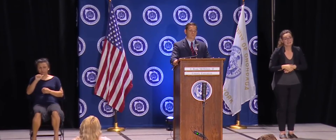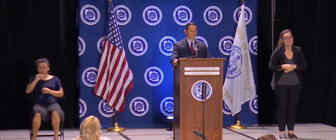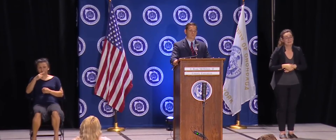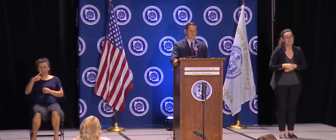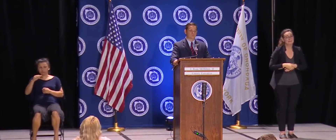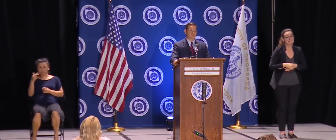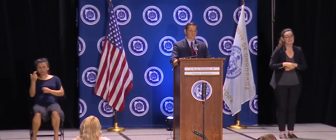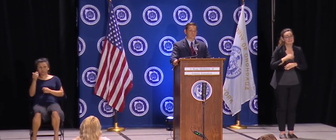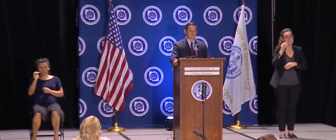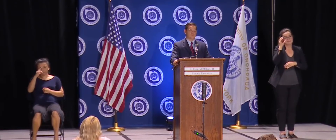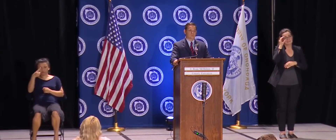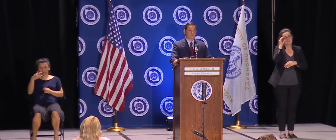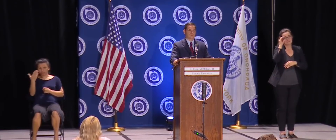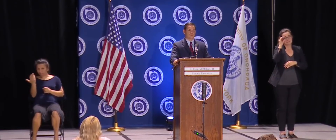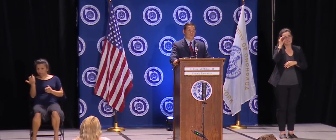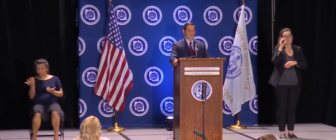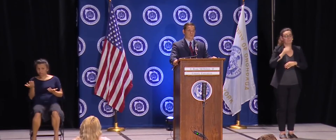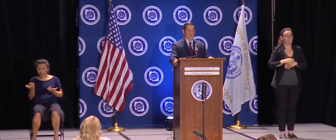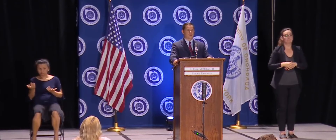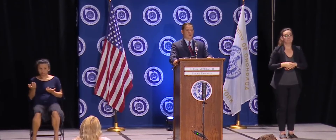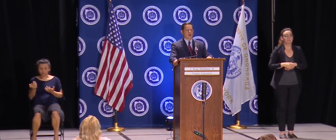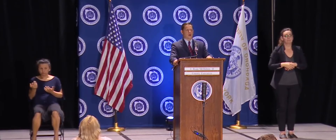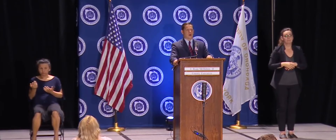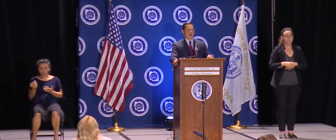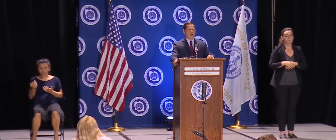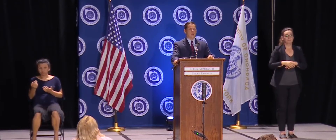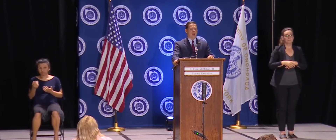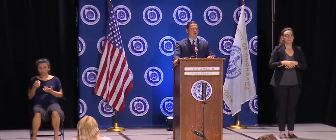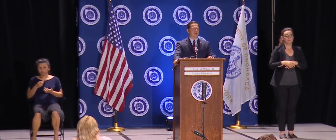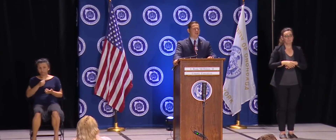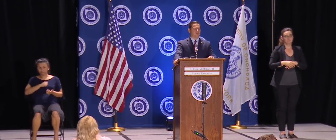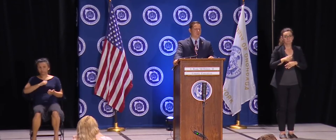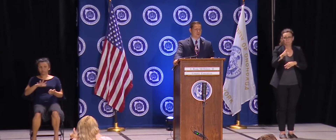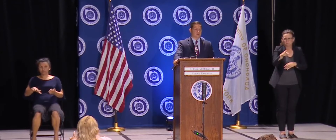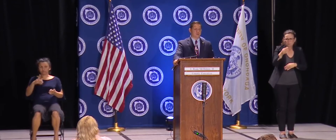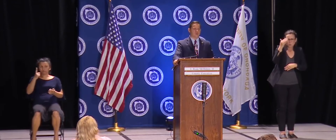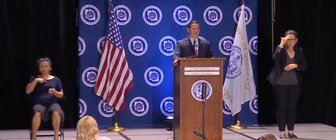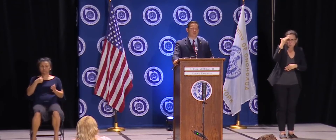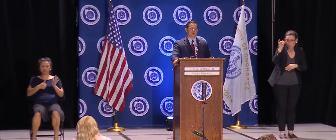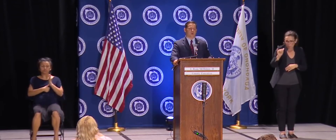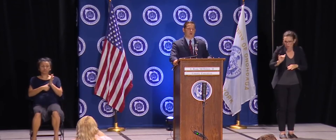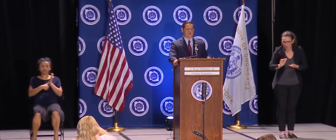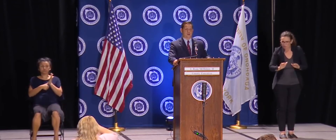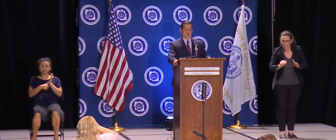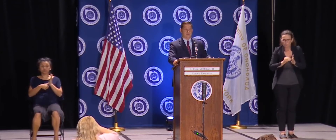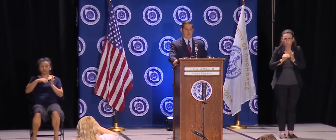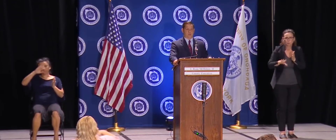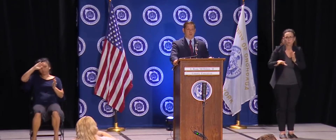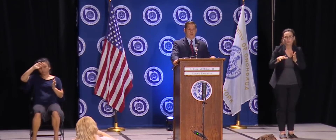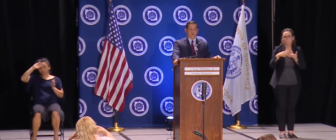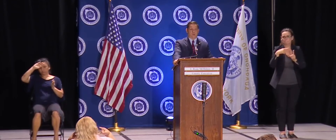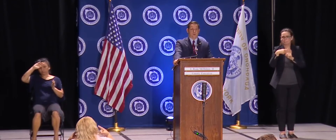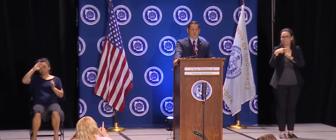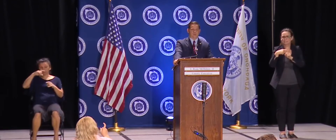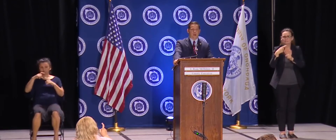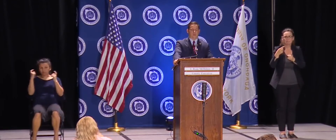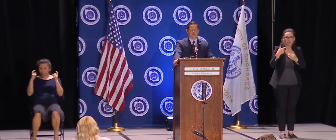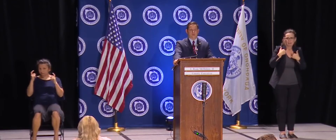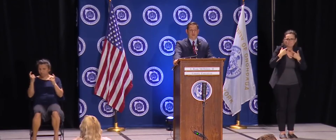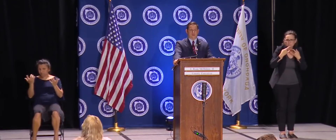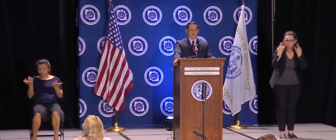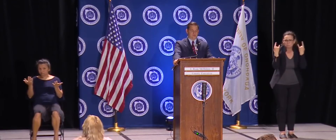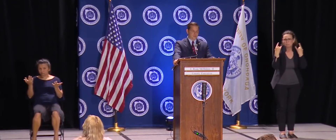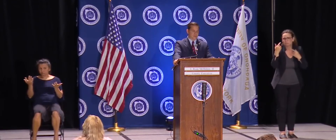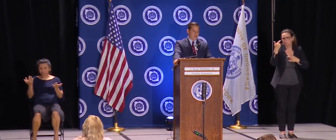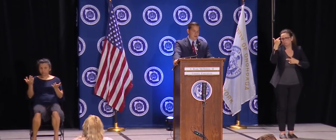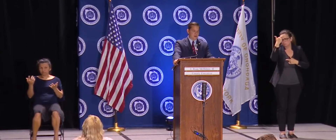mask? Do they have their temperature taken before entering the school? I'm not sure what the school's protocols are. I'm pretty sure they probably